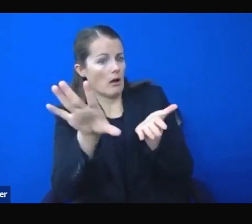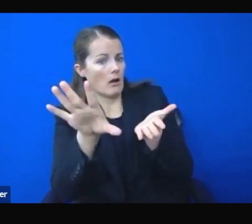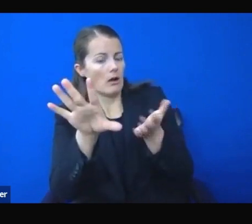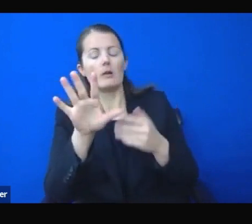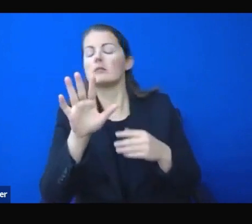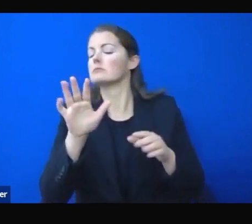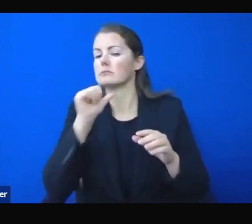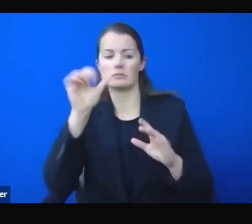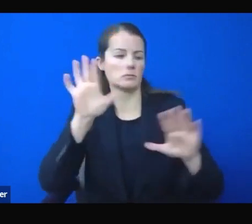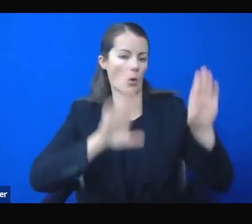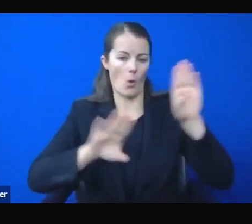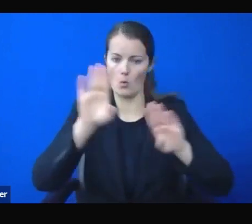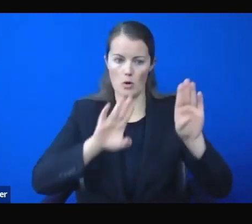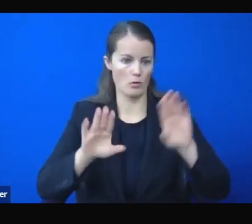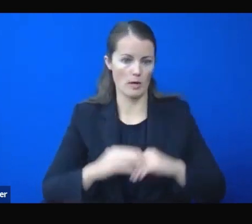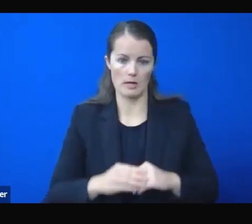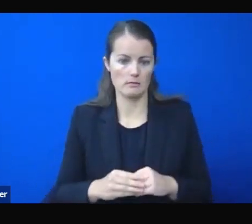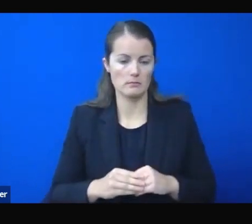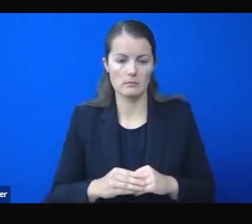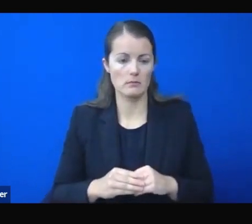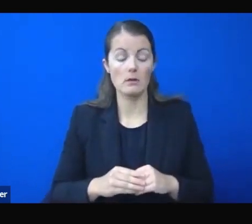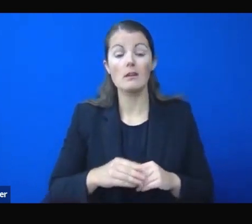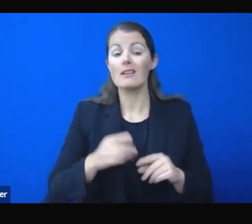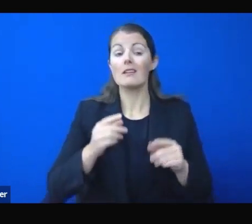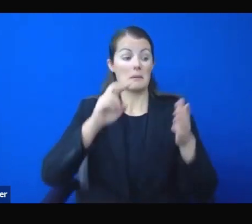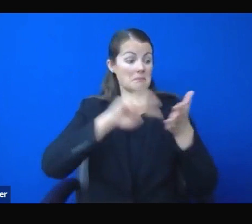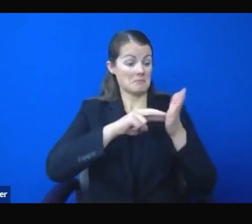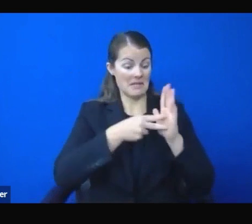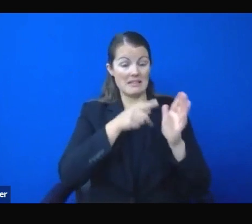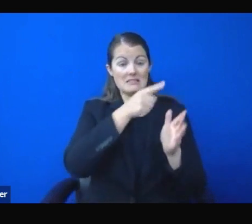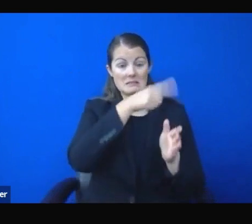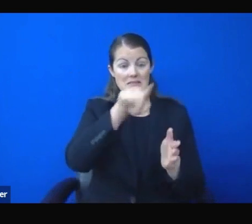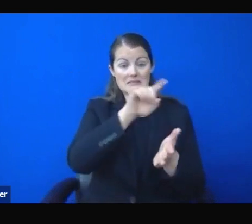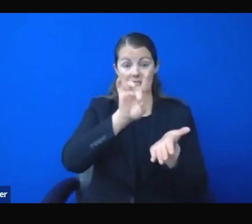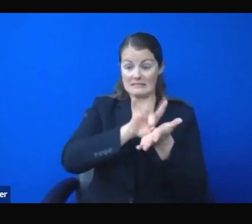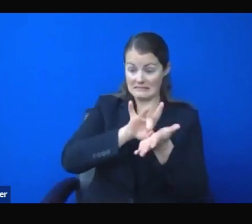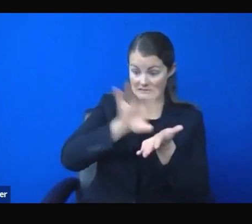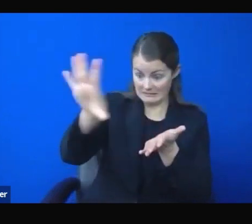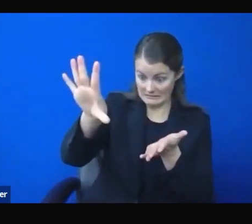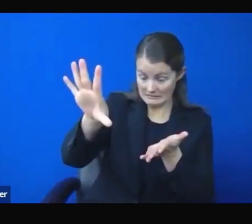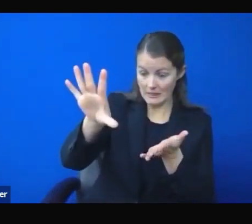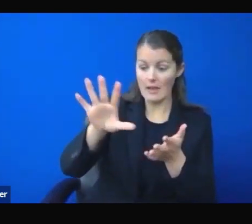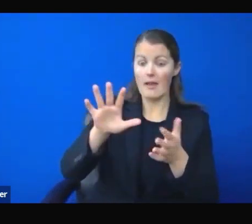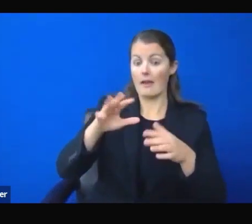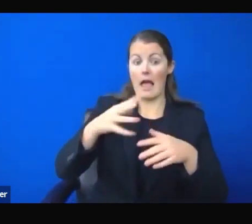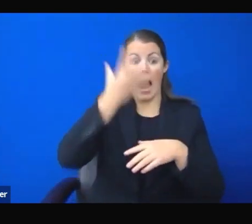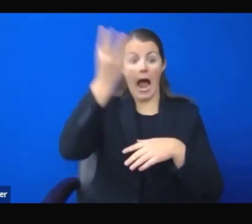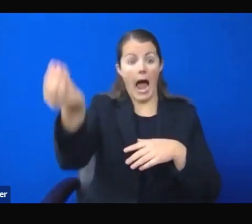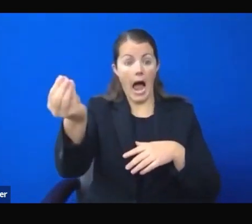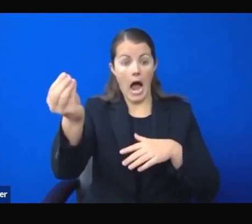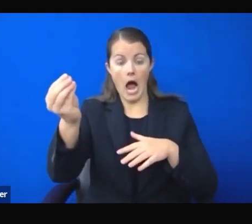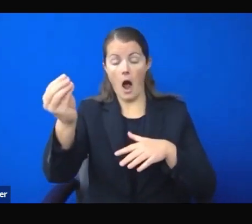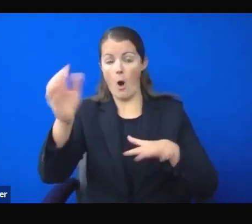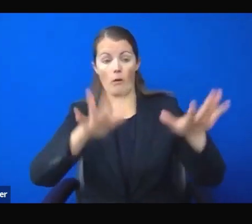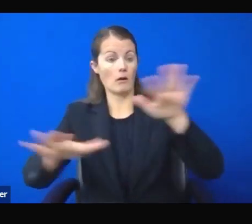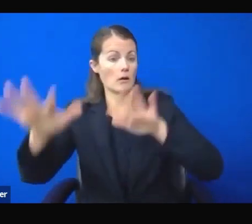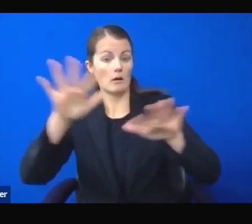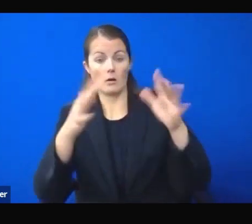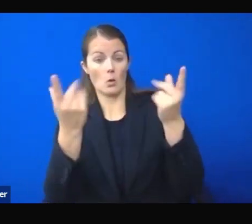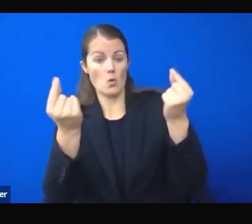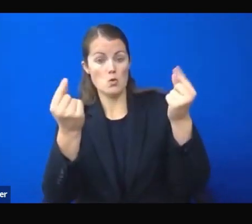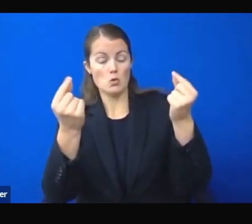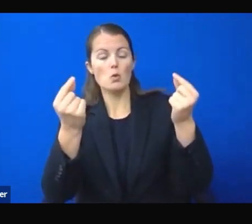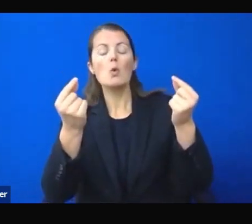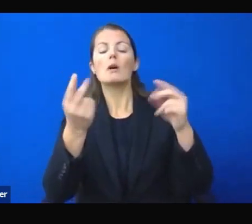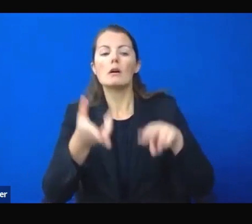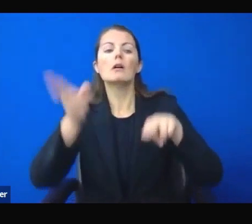which increases the risk of spreading COVID-19 for them. That still remains true today. We transitioned out